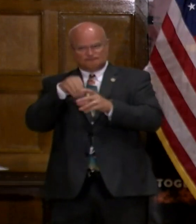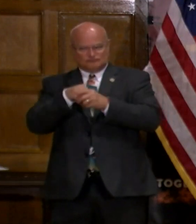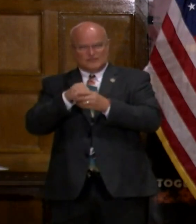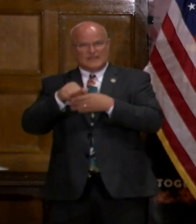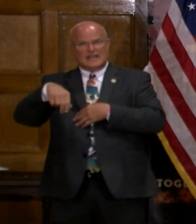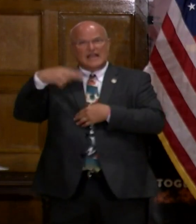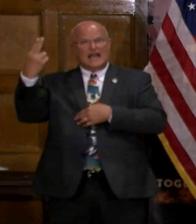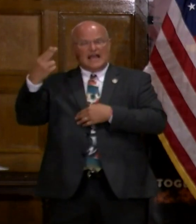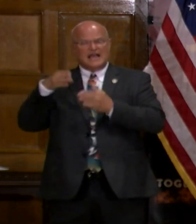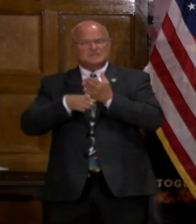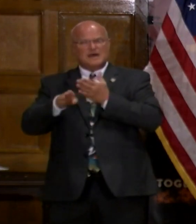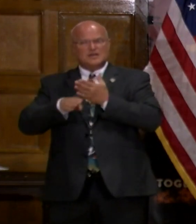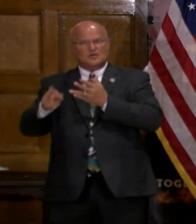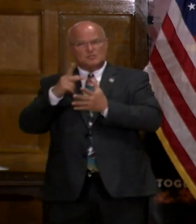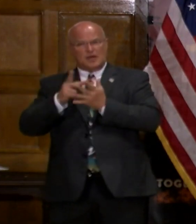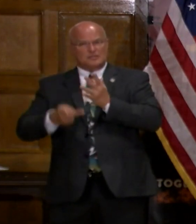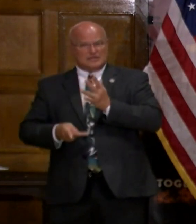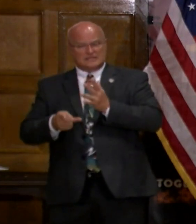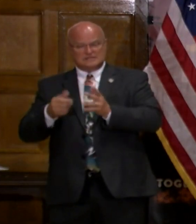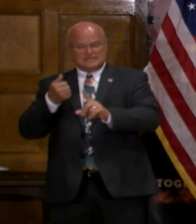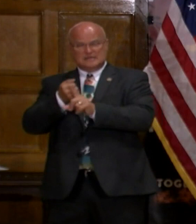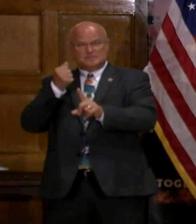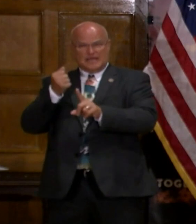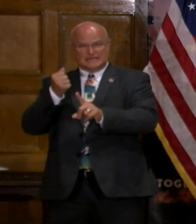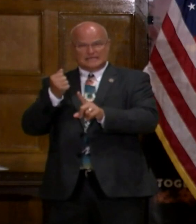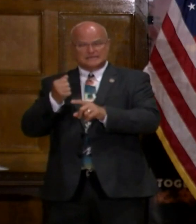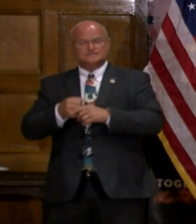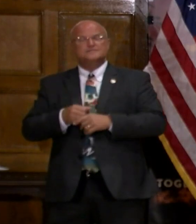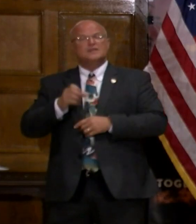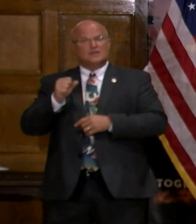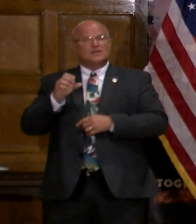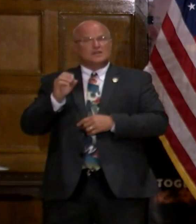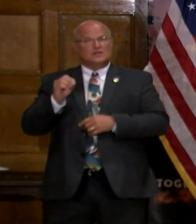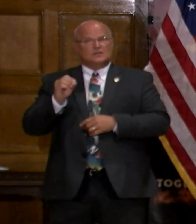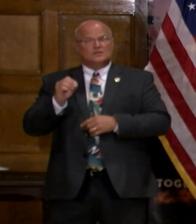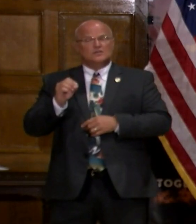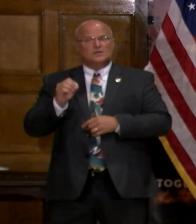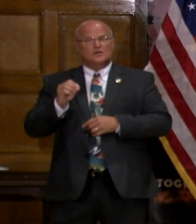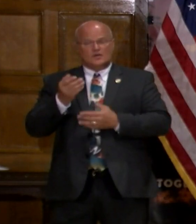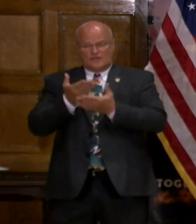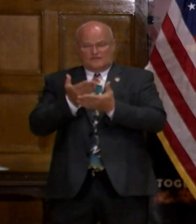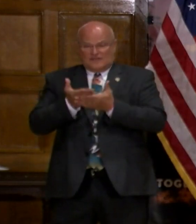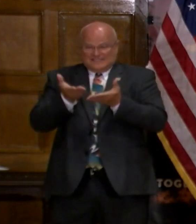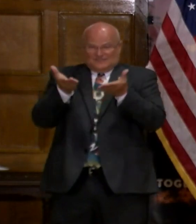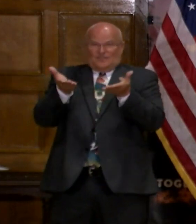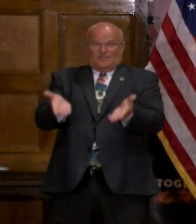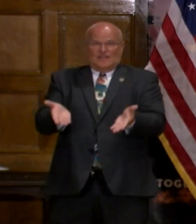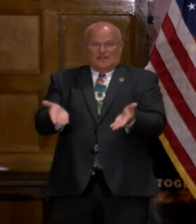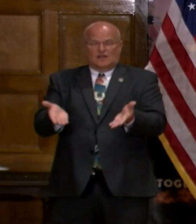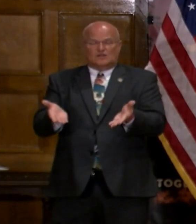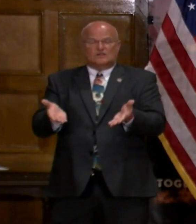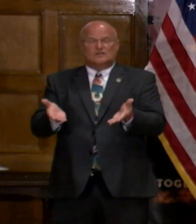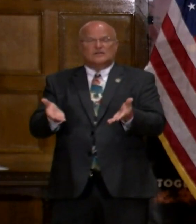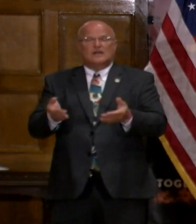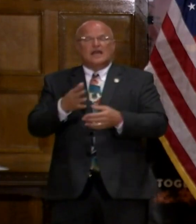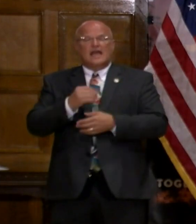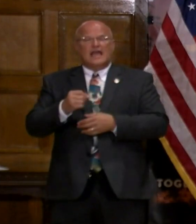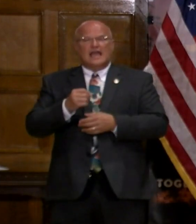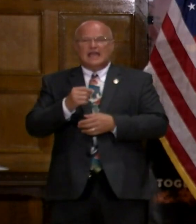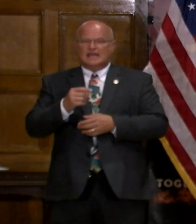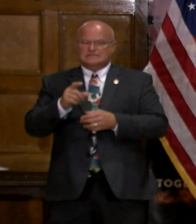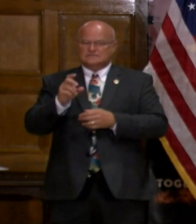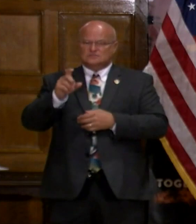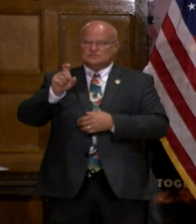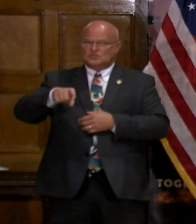high minority populations that were impacted. And so the funds are there, and there's